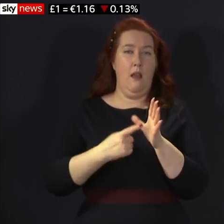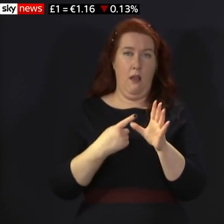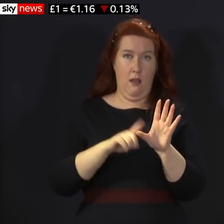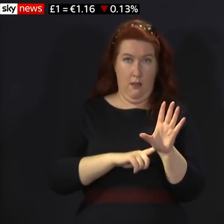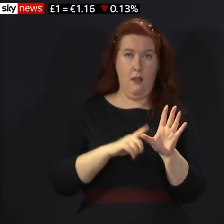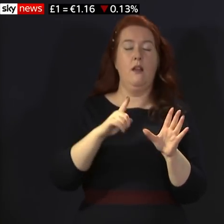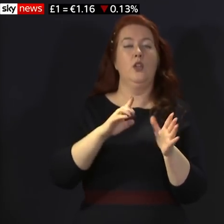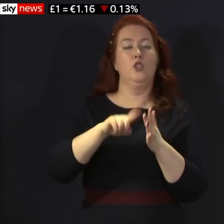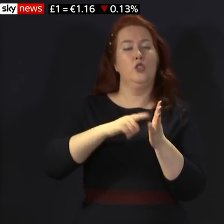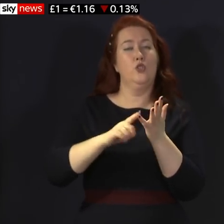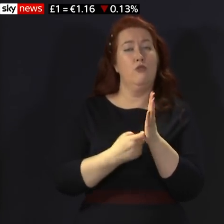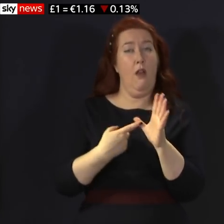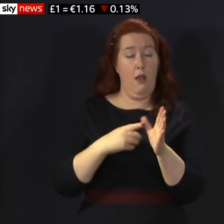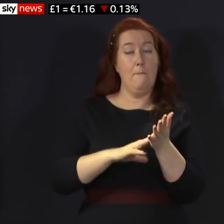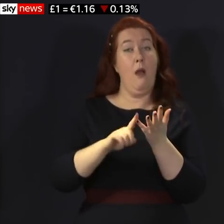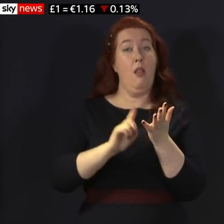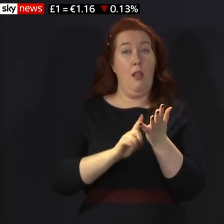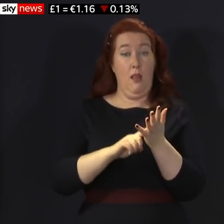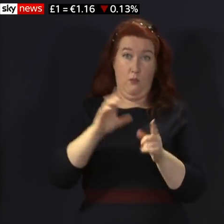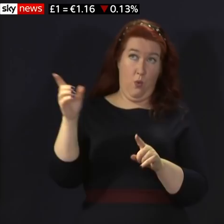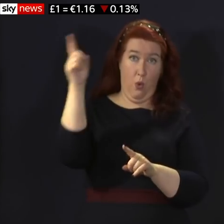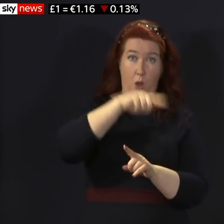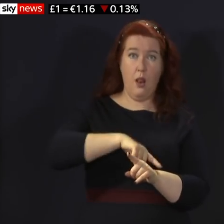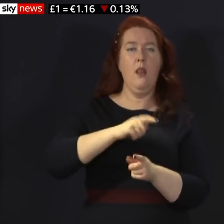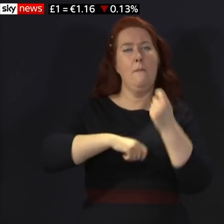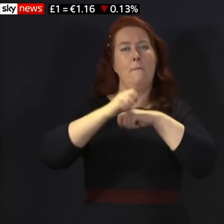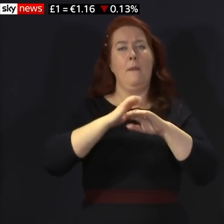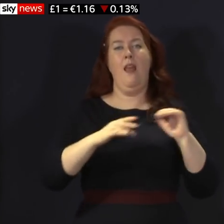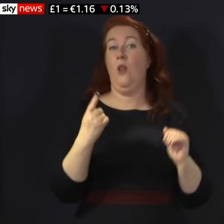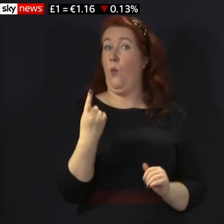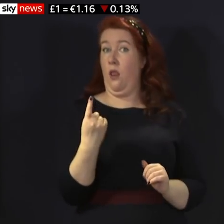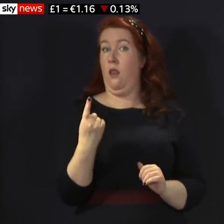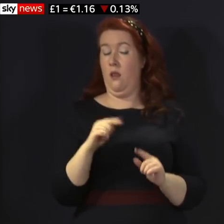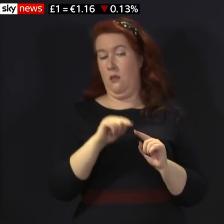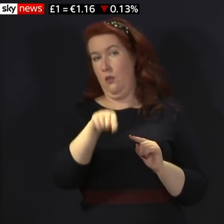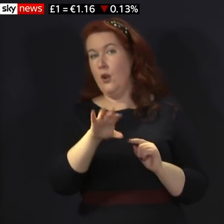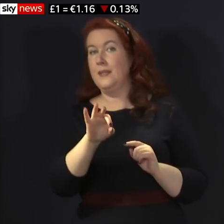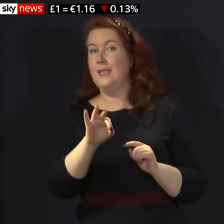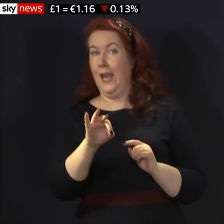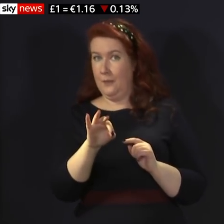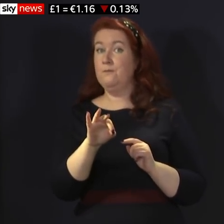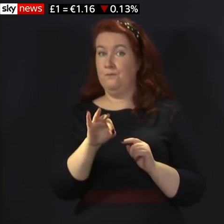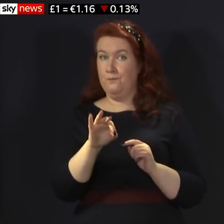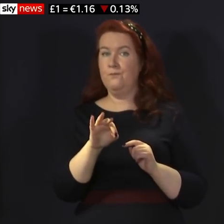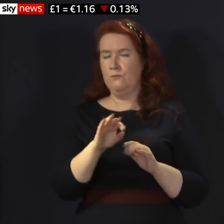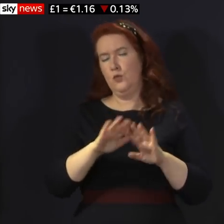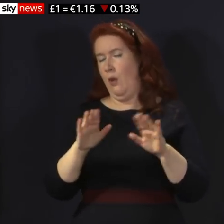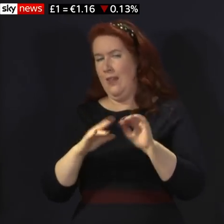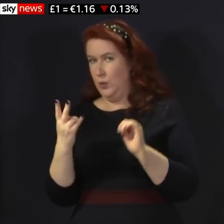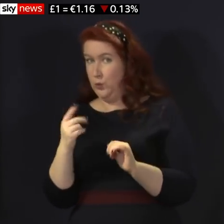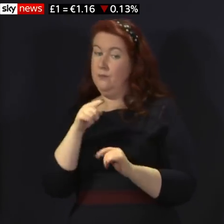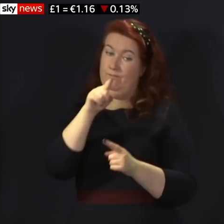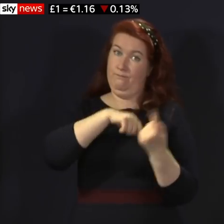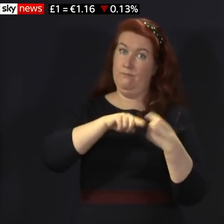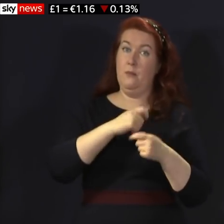All of these areas will move directly to Level 1 from Monday rather than to Level 2. And the full details of what that means